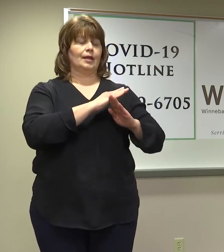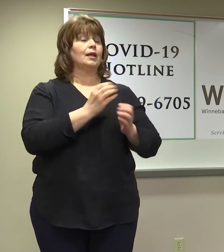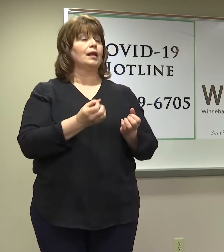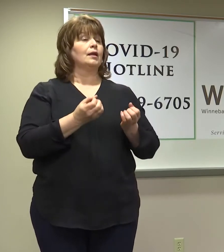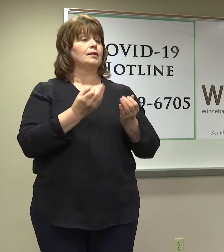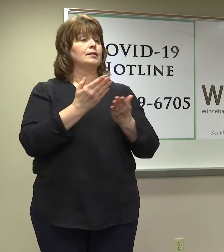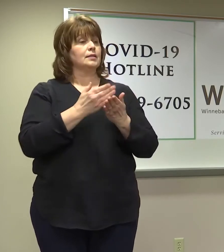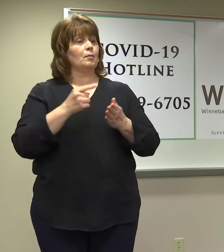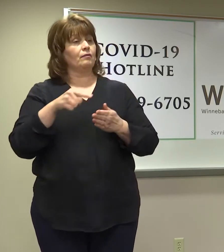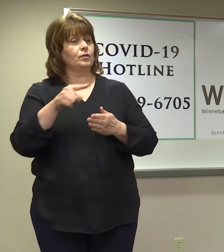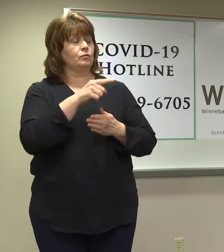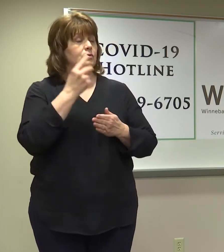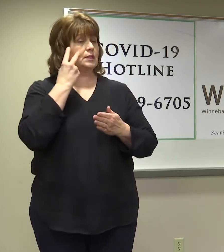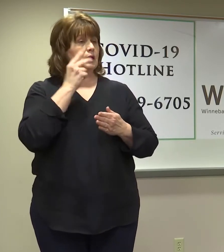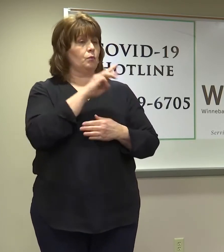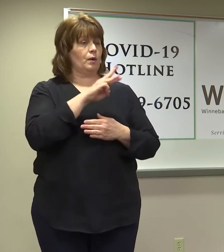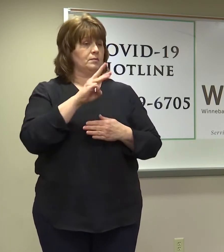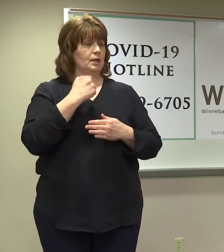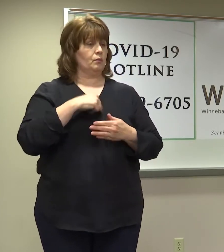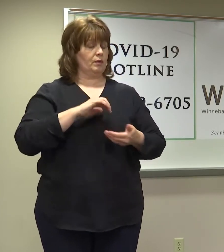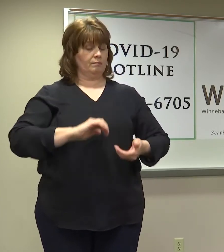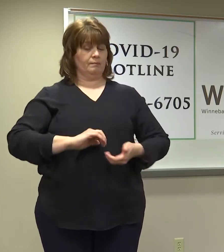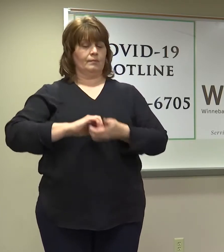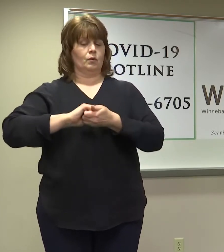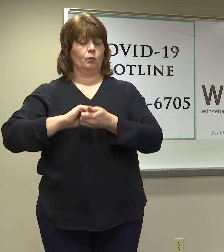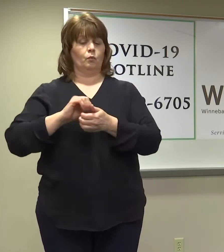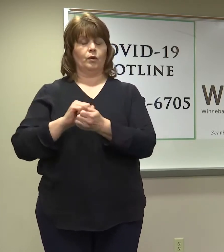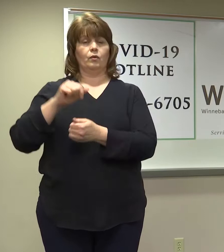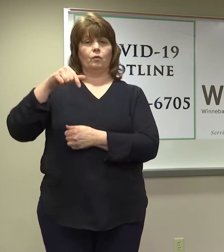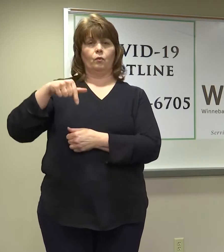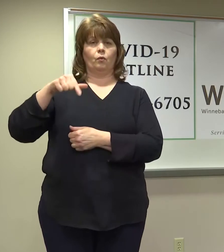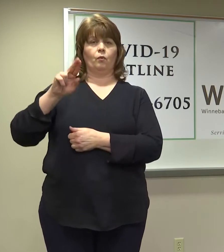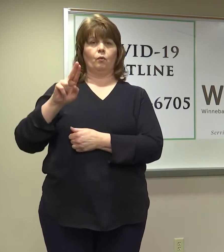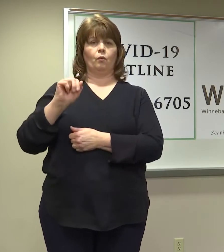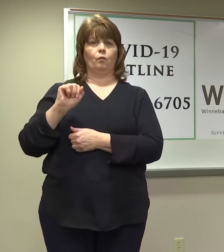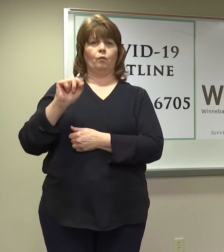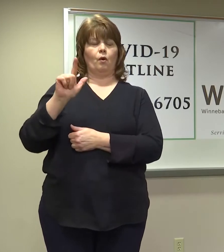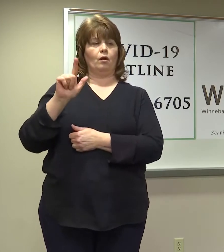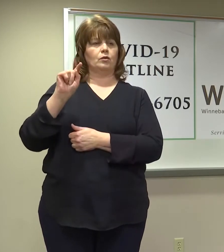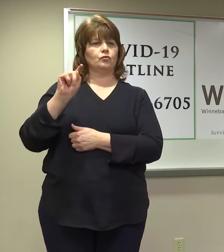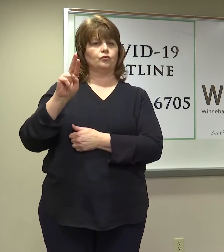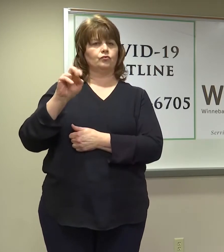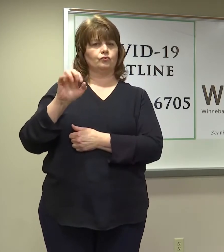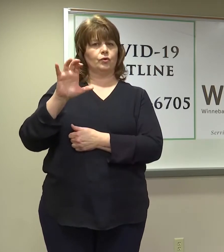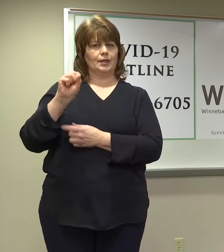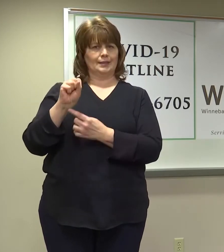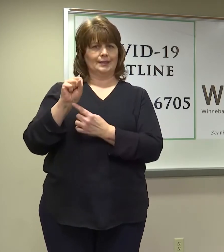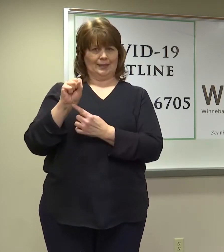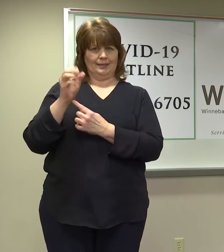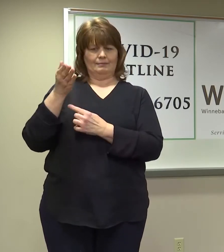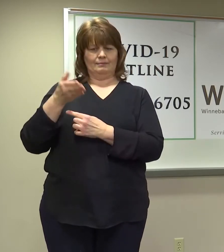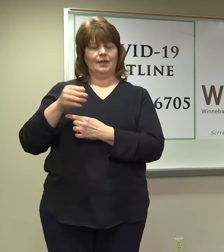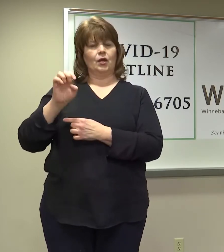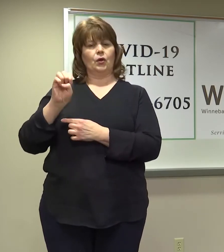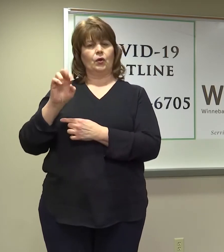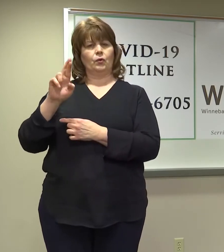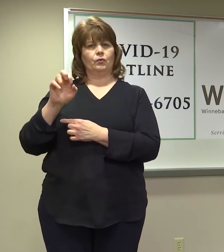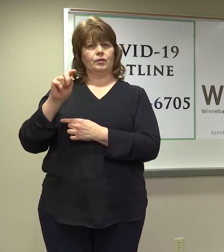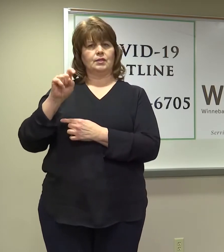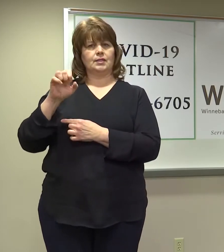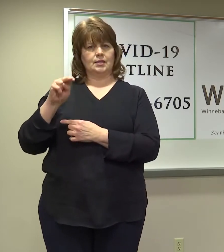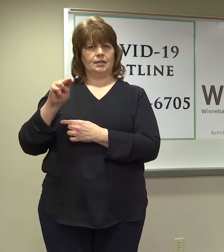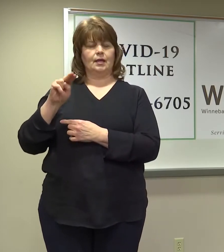that we've partnered with Qualtrics and Ernst & Young for a mobile registration application.